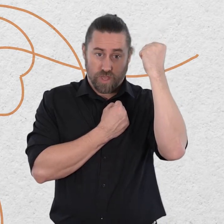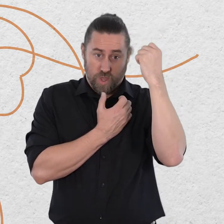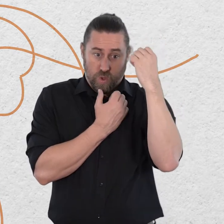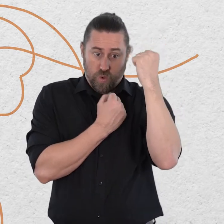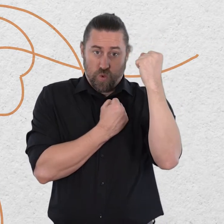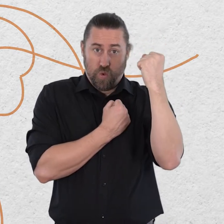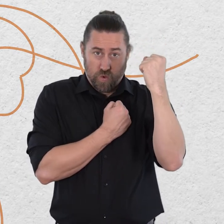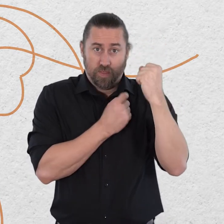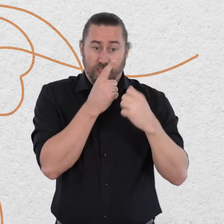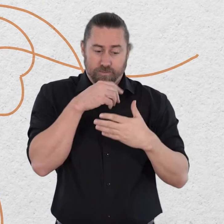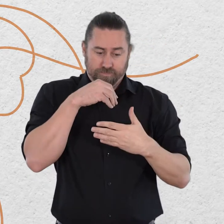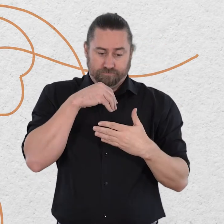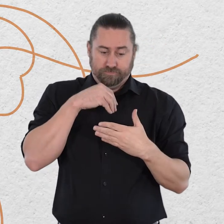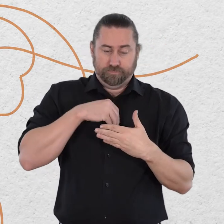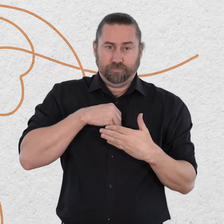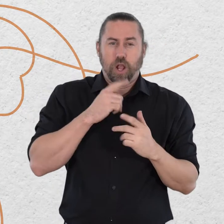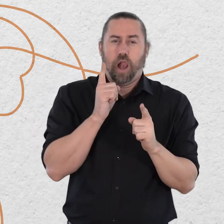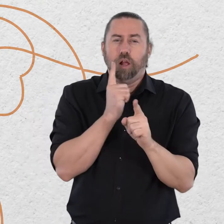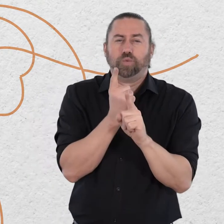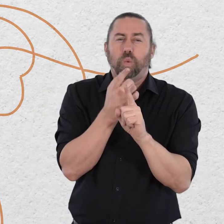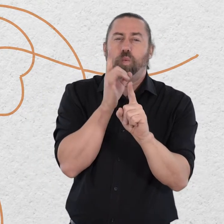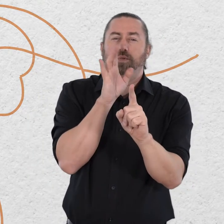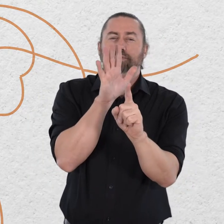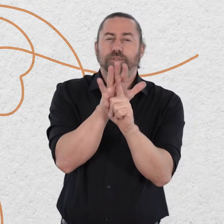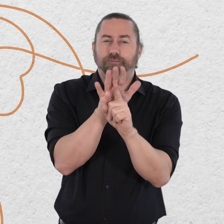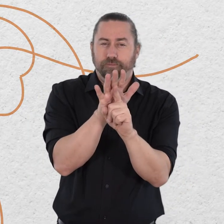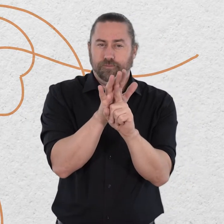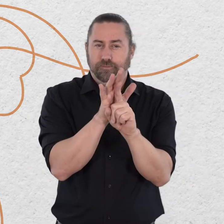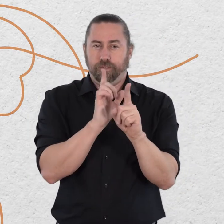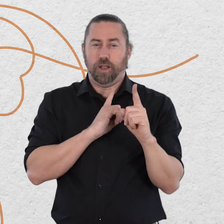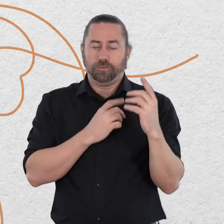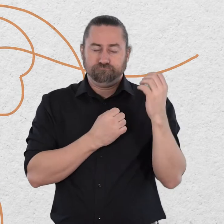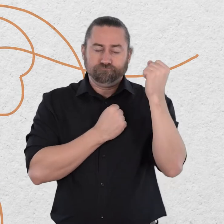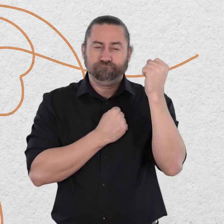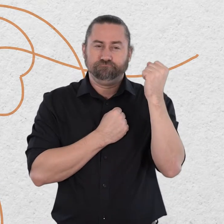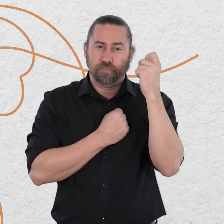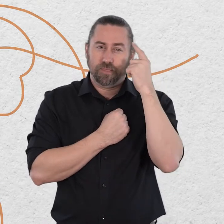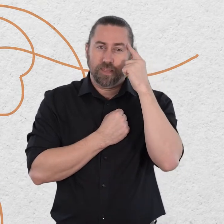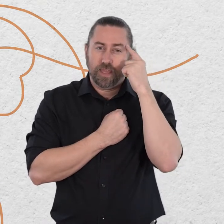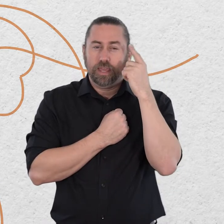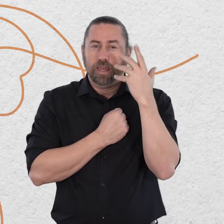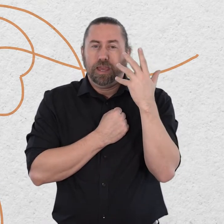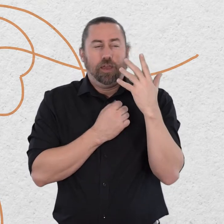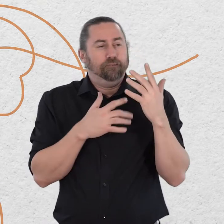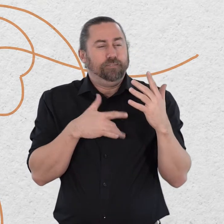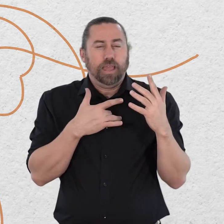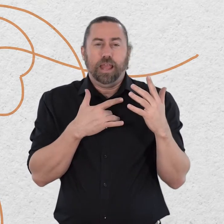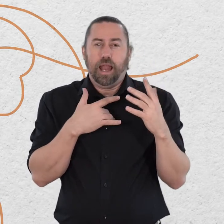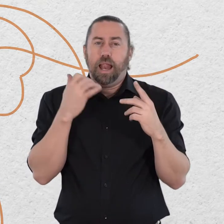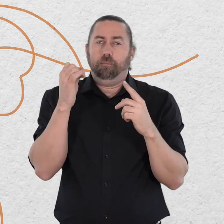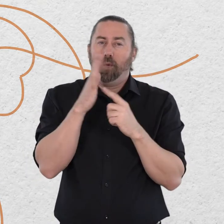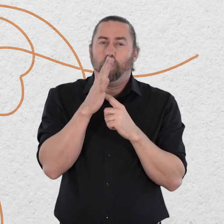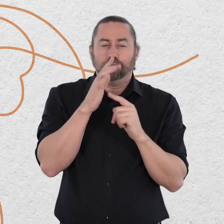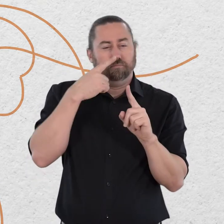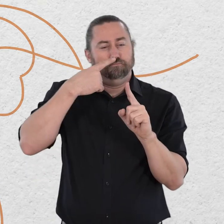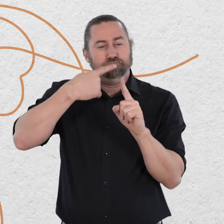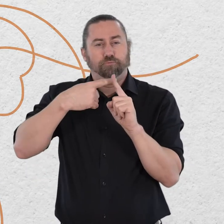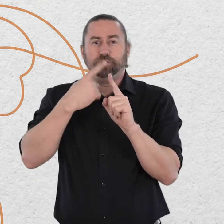in words that are meaningful for you just choosing the phrases that resonate for you and